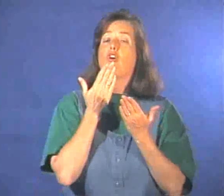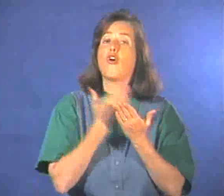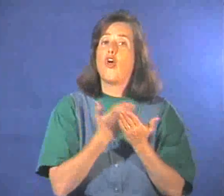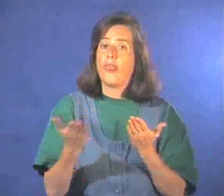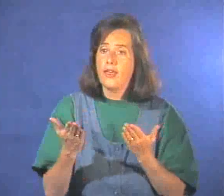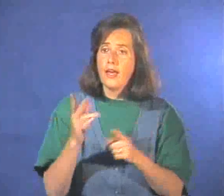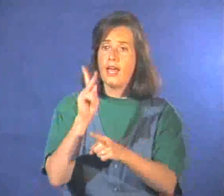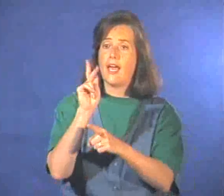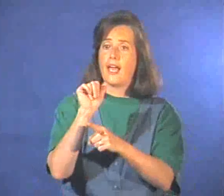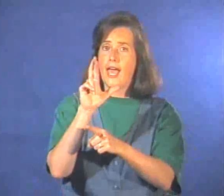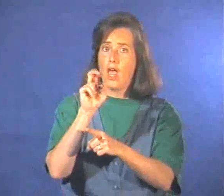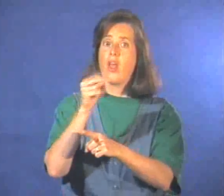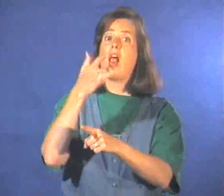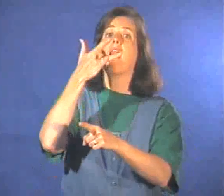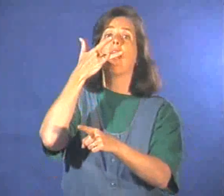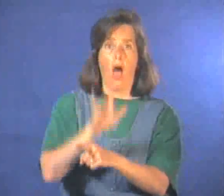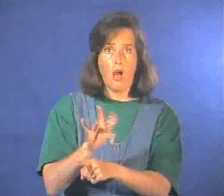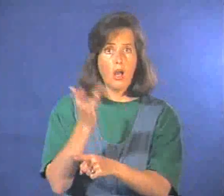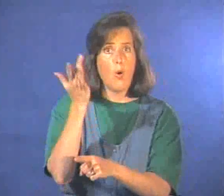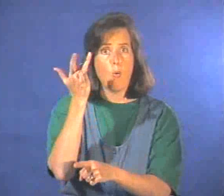This time, Karen is lucky.